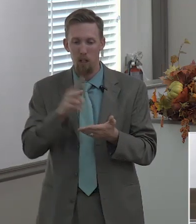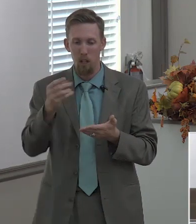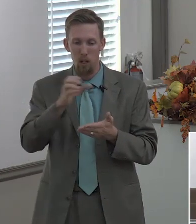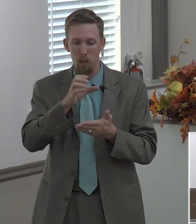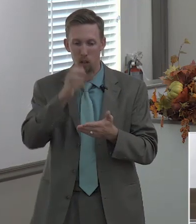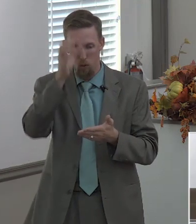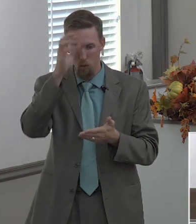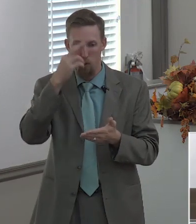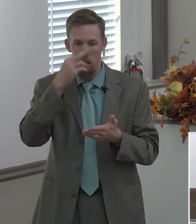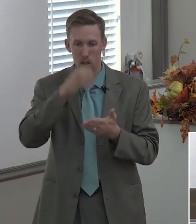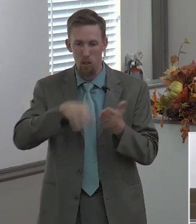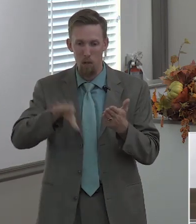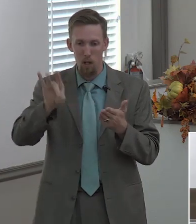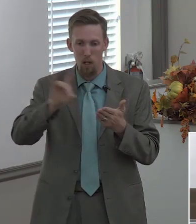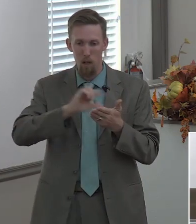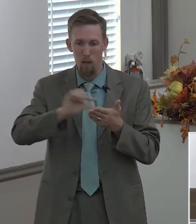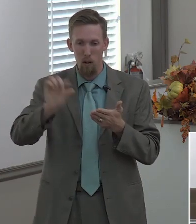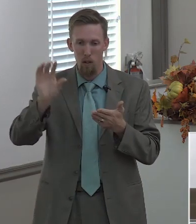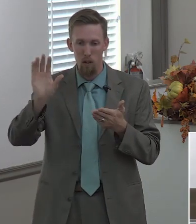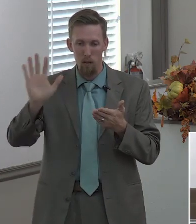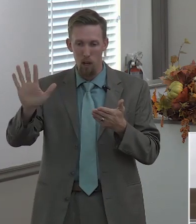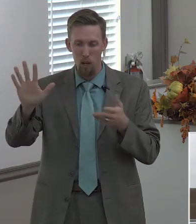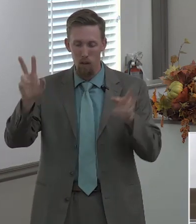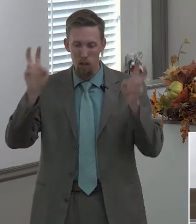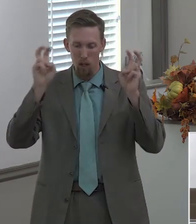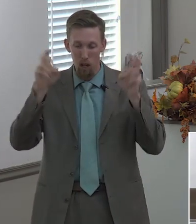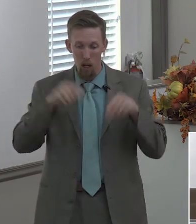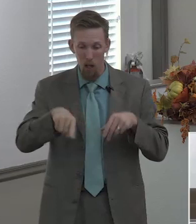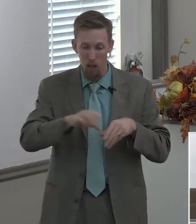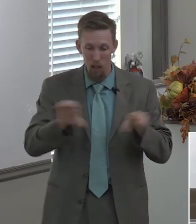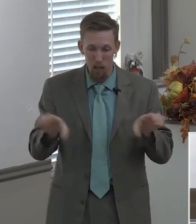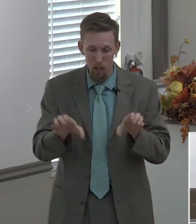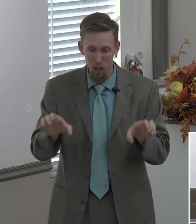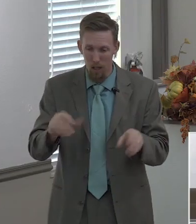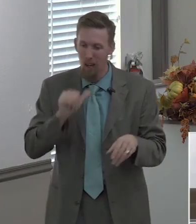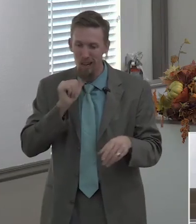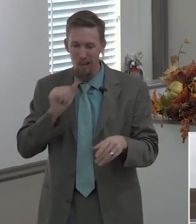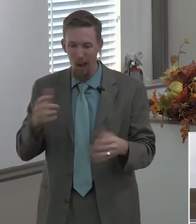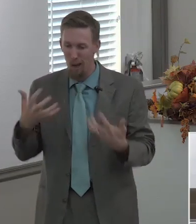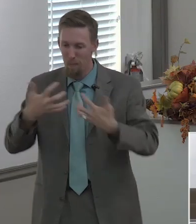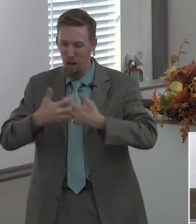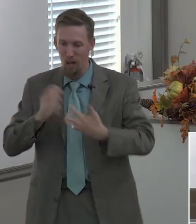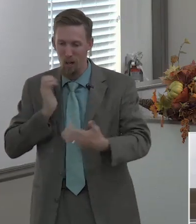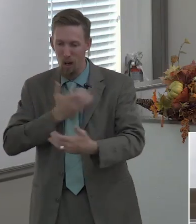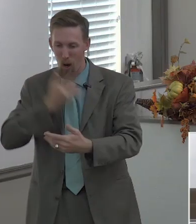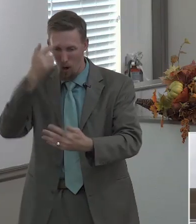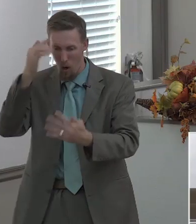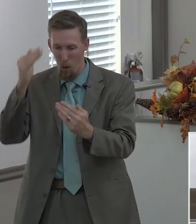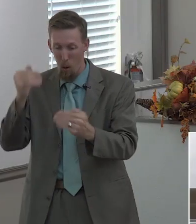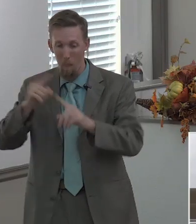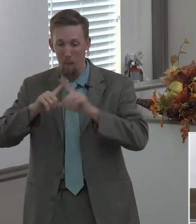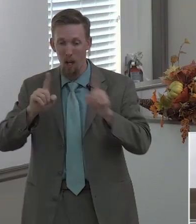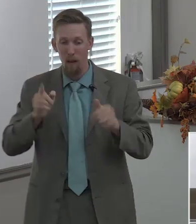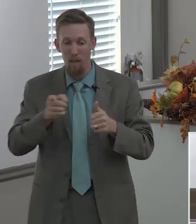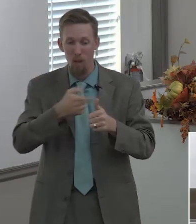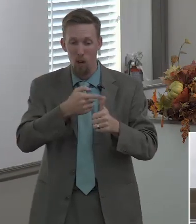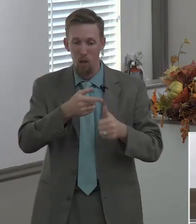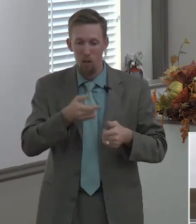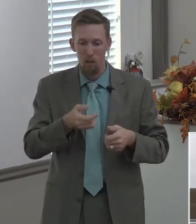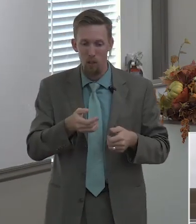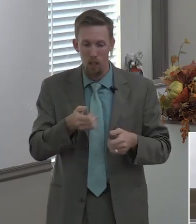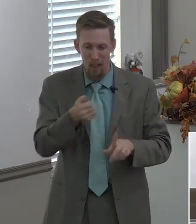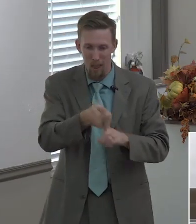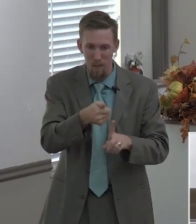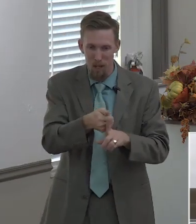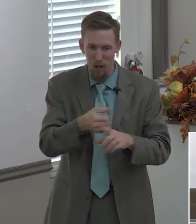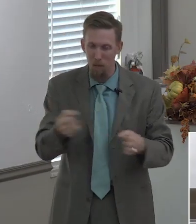second corinthians chapter eight it says and this they did not as we hoped but first gave their